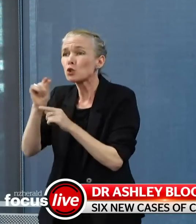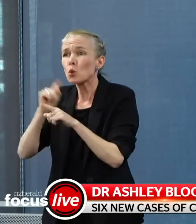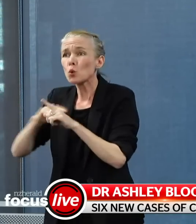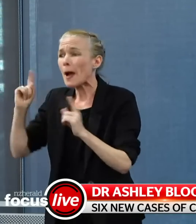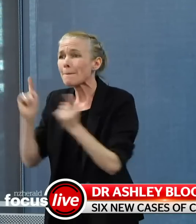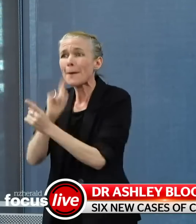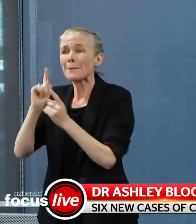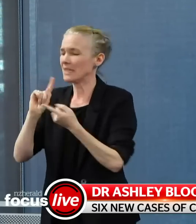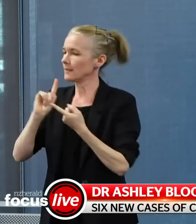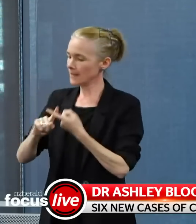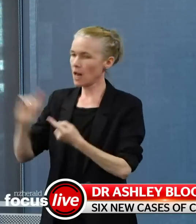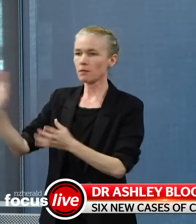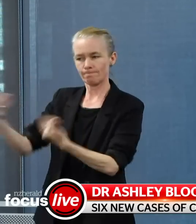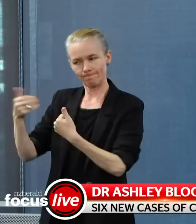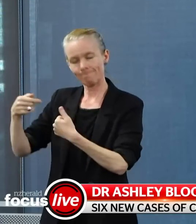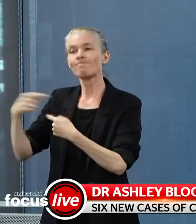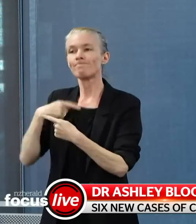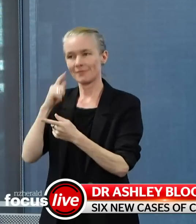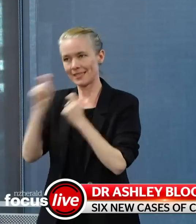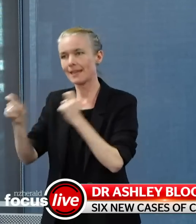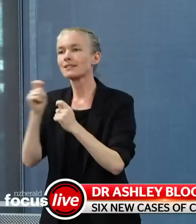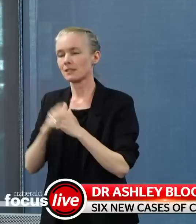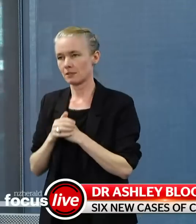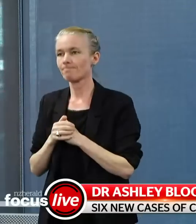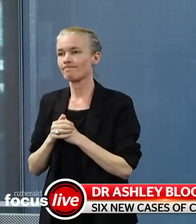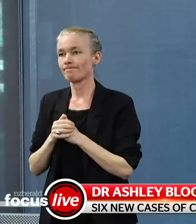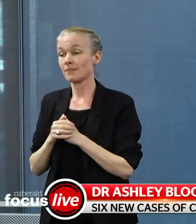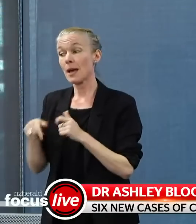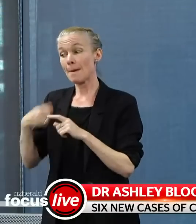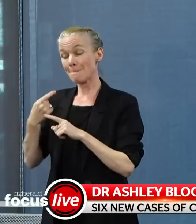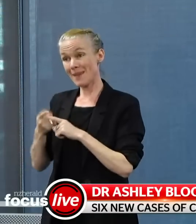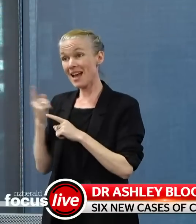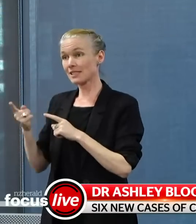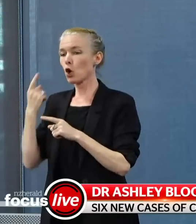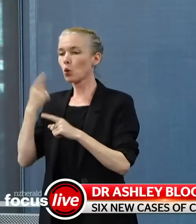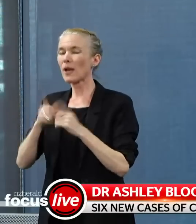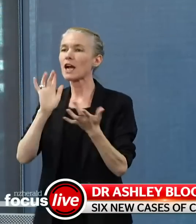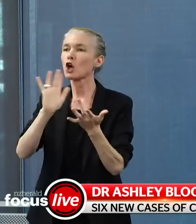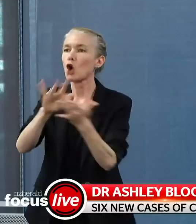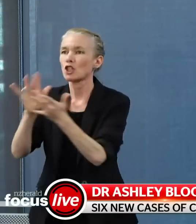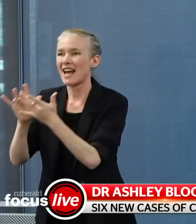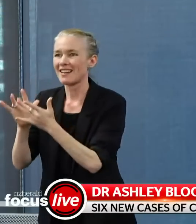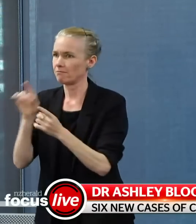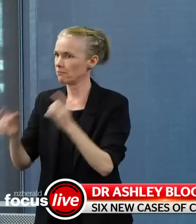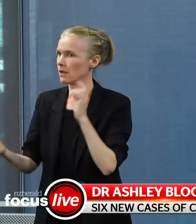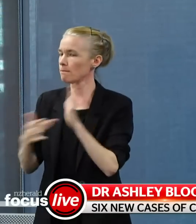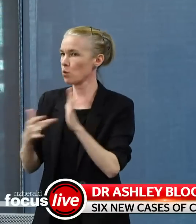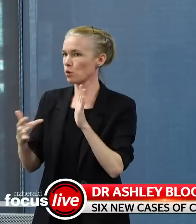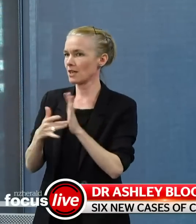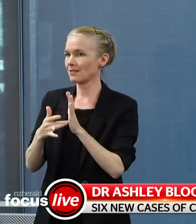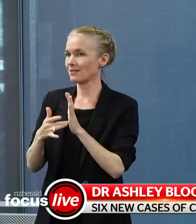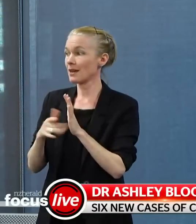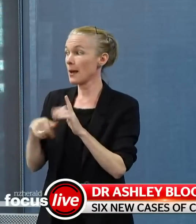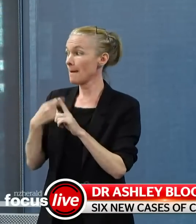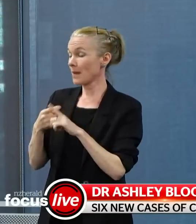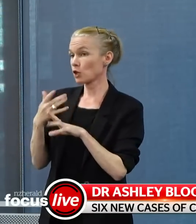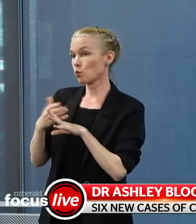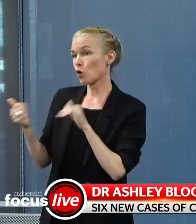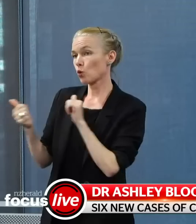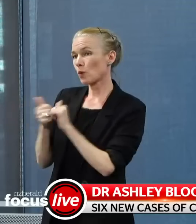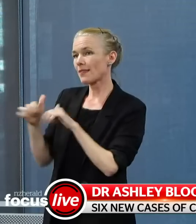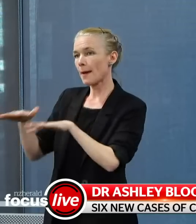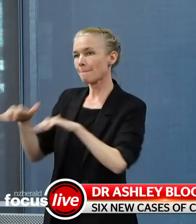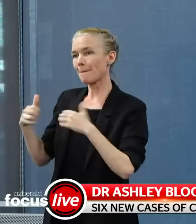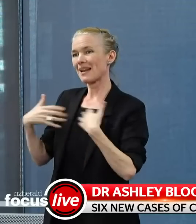having that contact tracing capacity stood up and that ability to also bring in the public health unit people